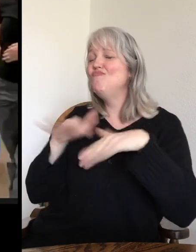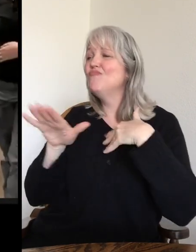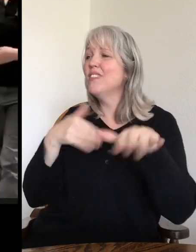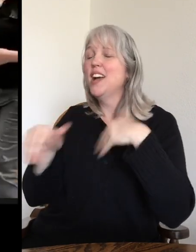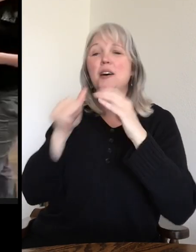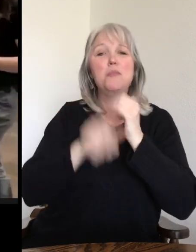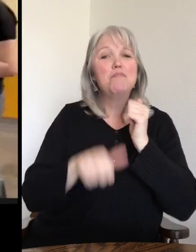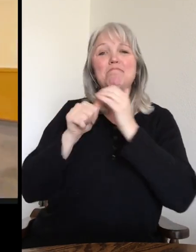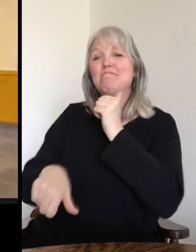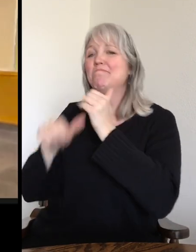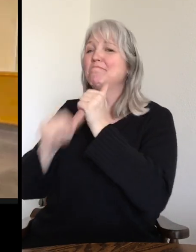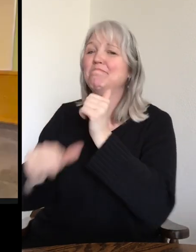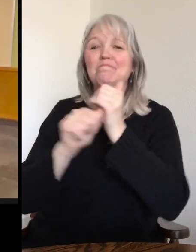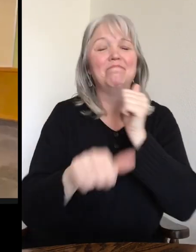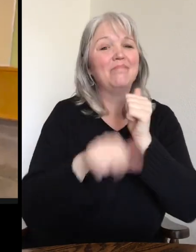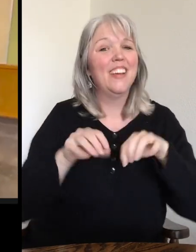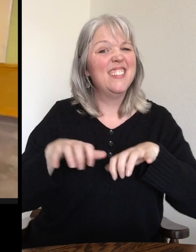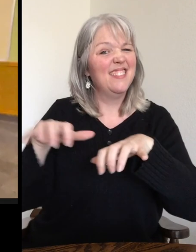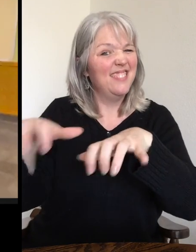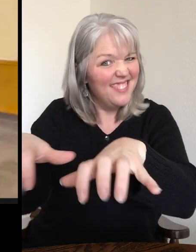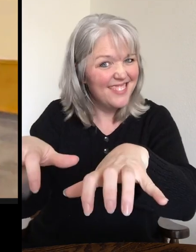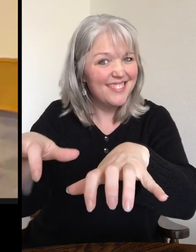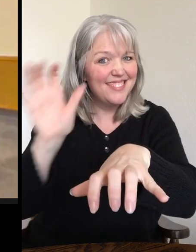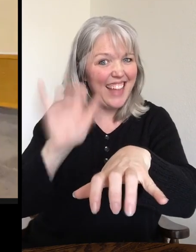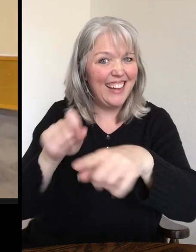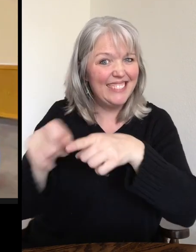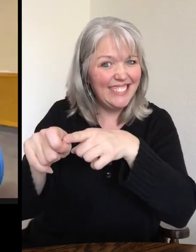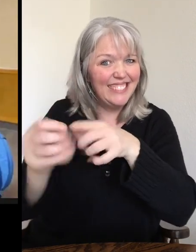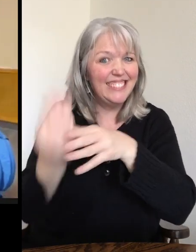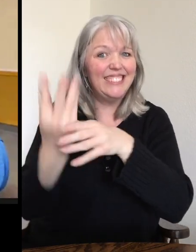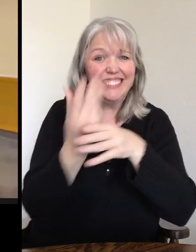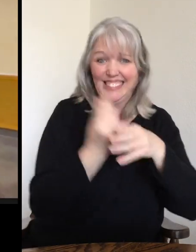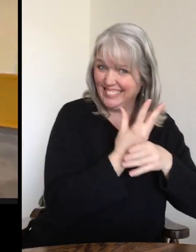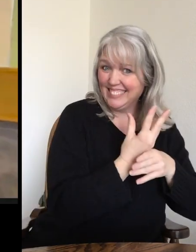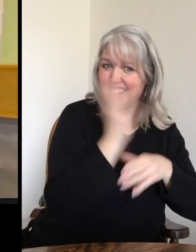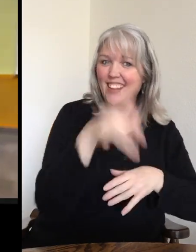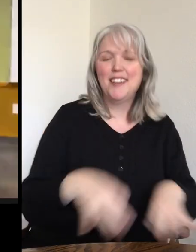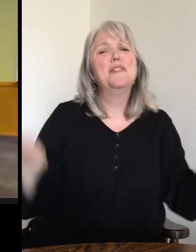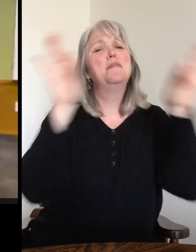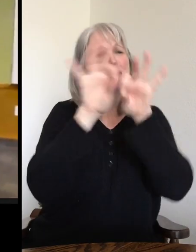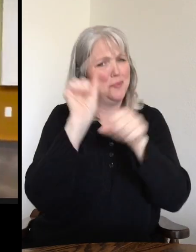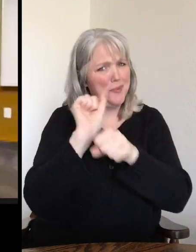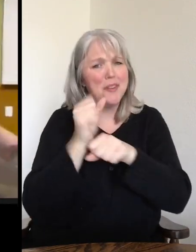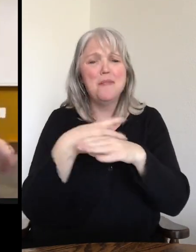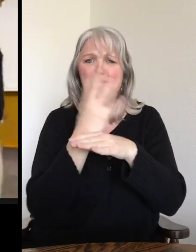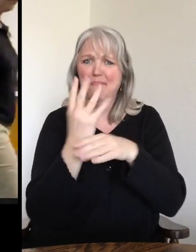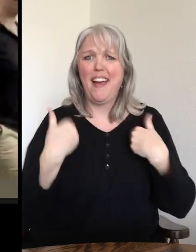forest. And they basically plant those seeds by pooping all over the place. So that is a really important job that porcupines have